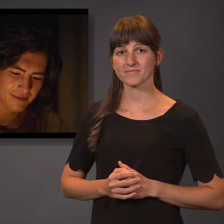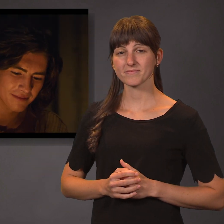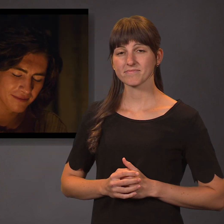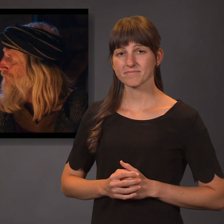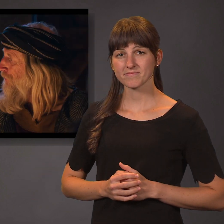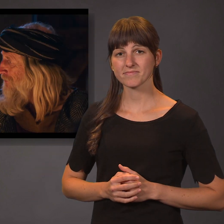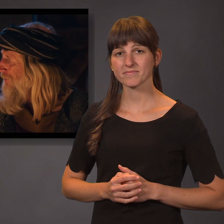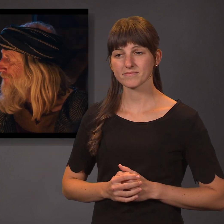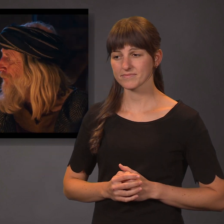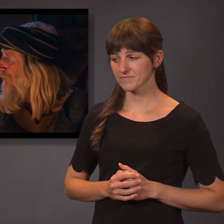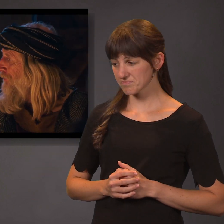Let us ask the Lord.